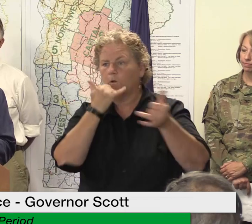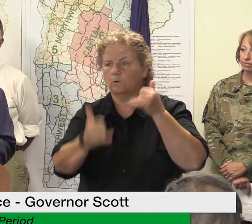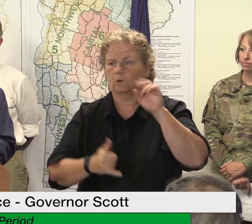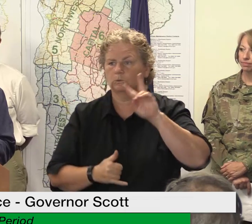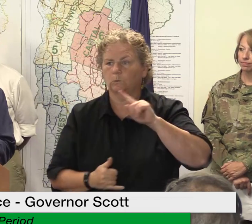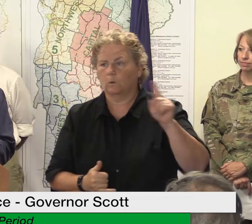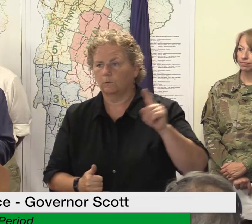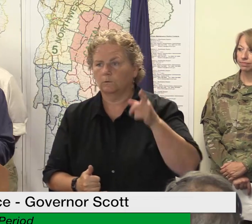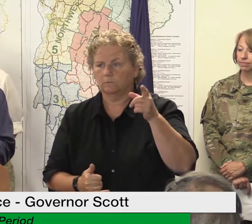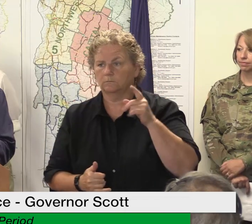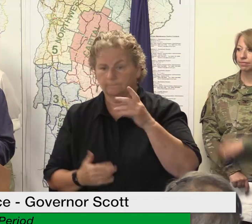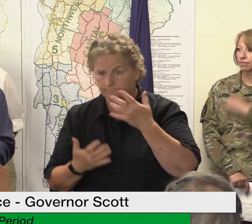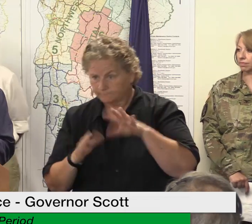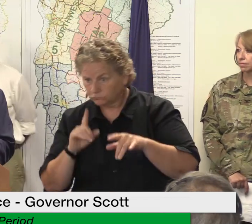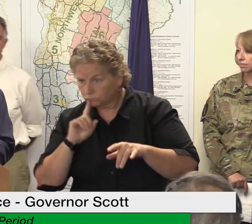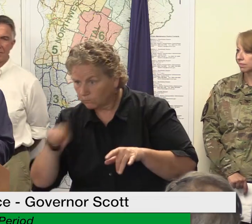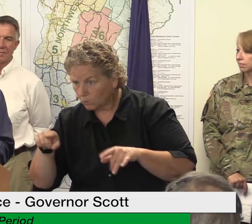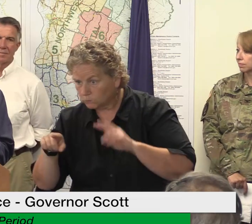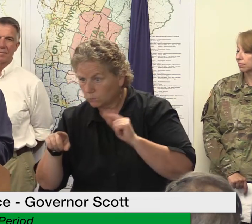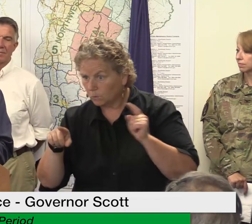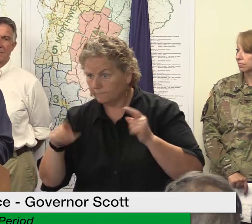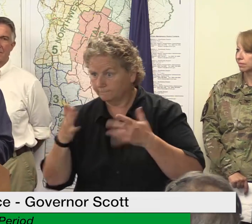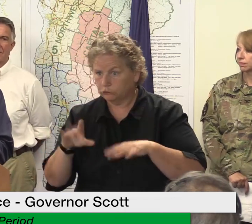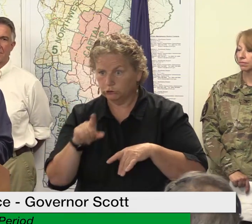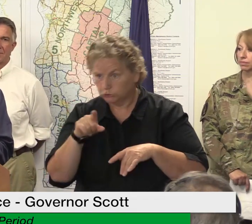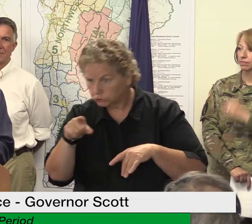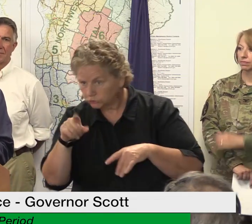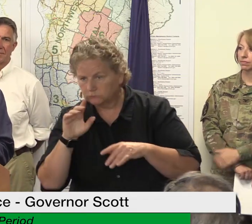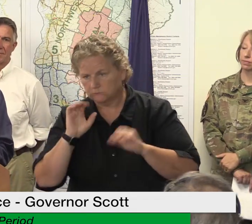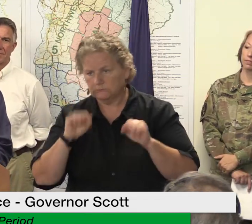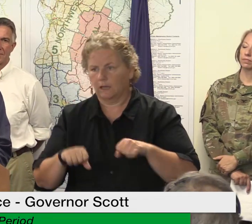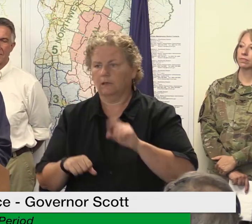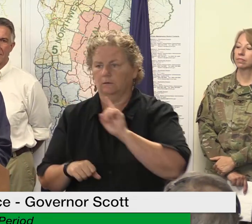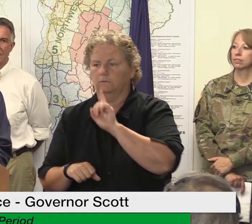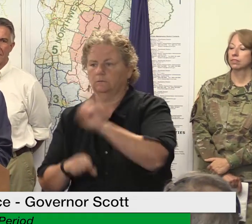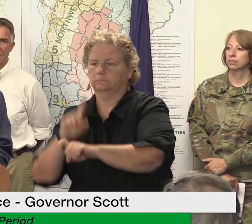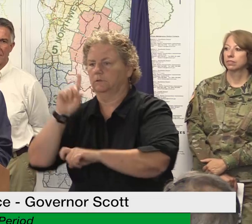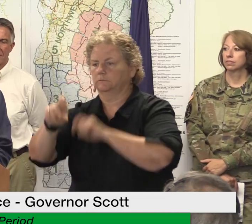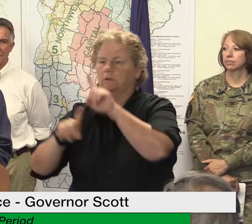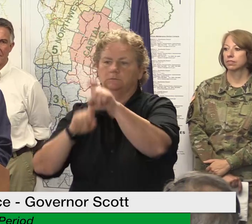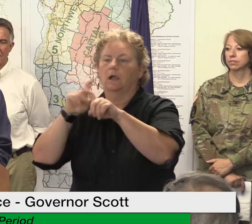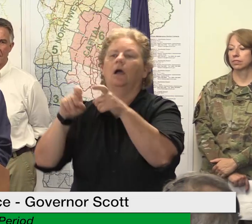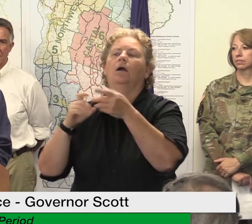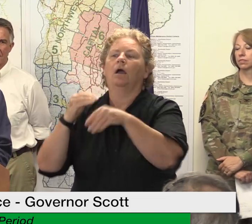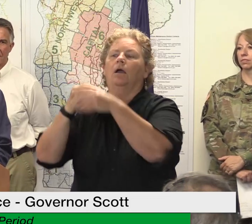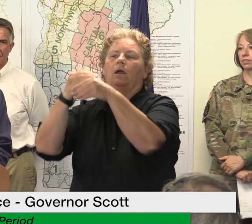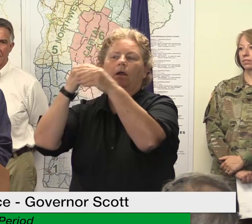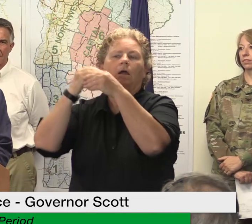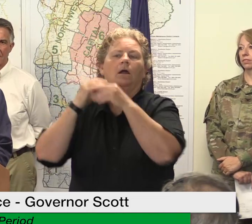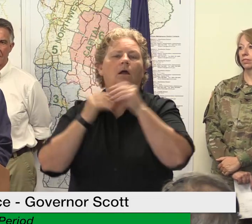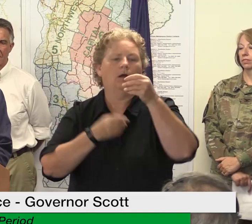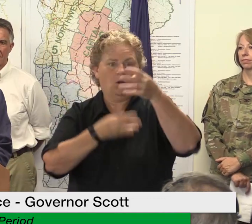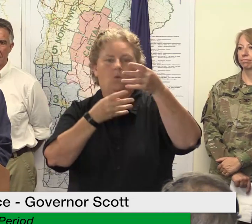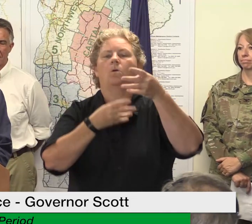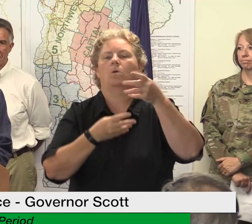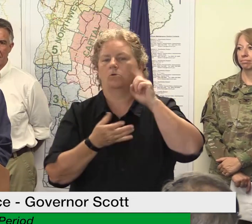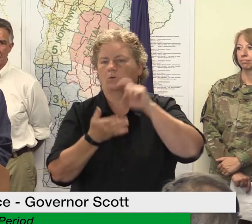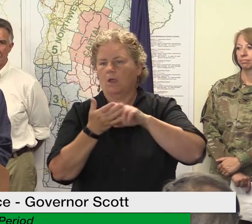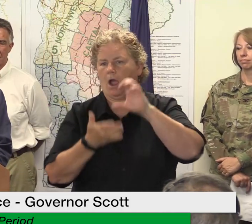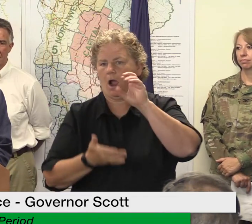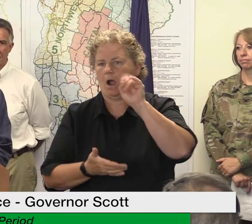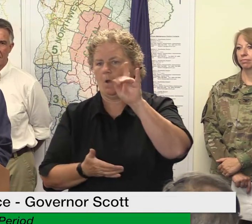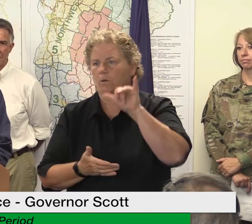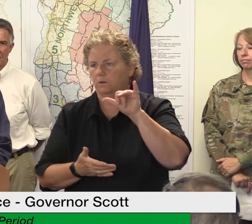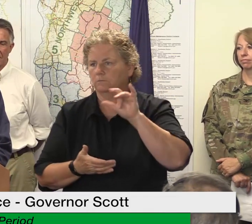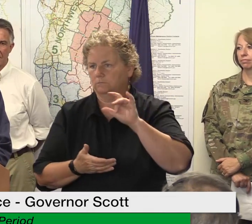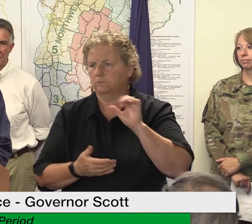ask them if they reported it and if they haven't please help them you know report it they may not have internet uh you know but help